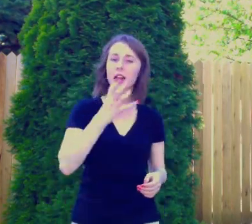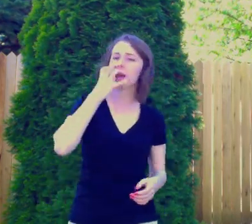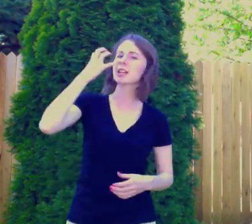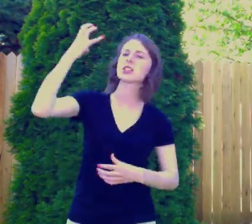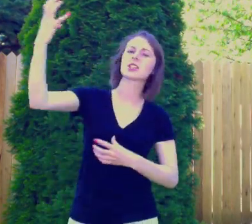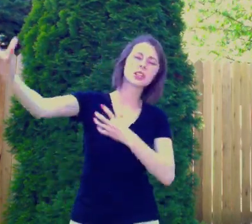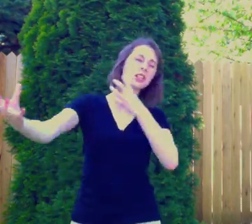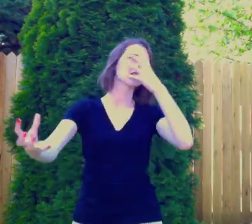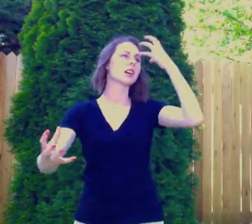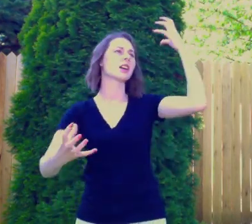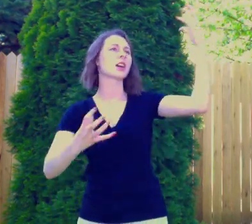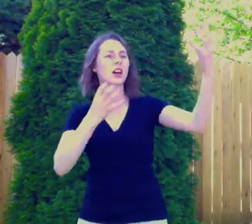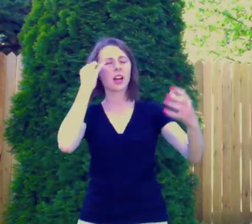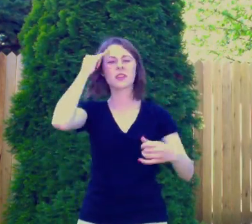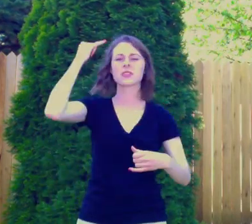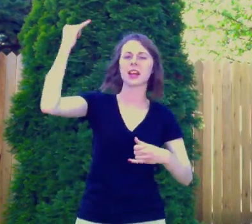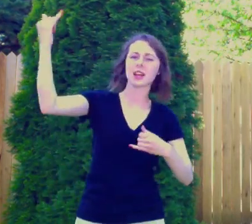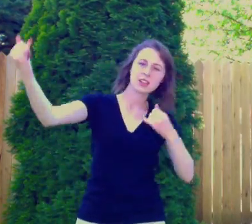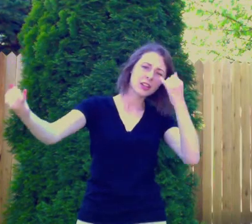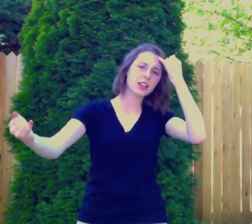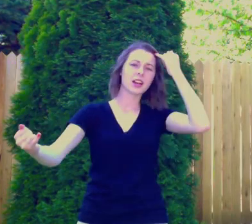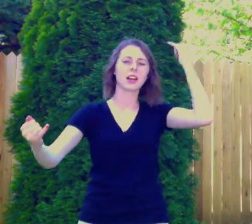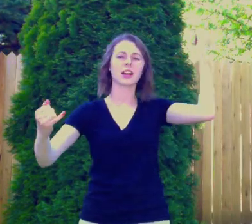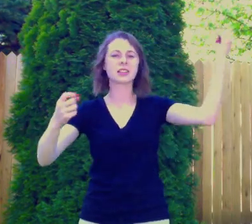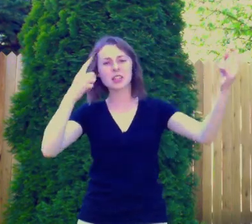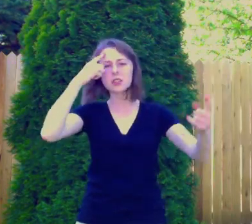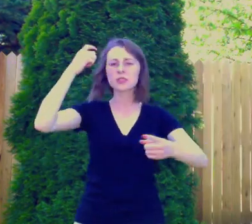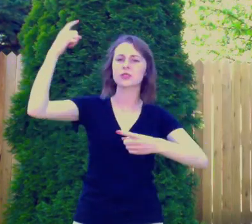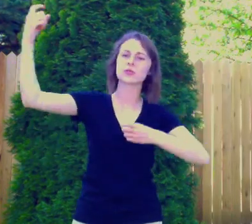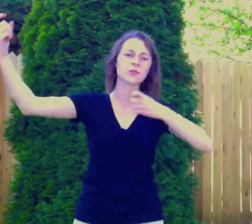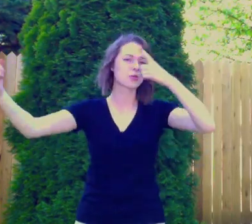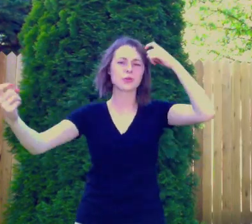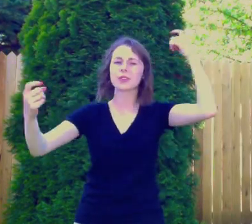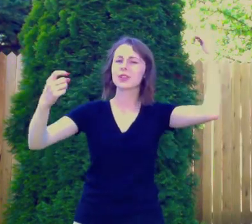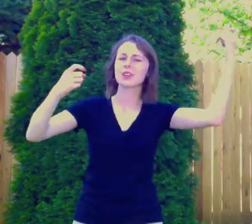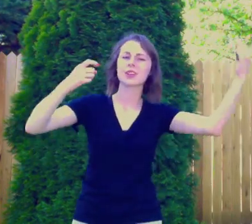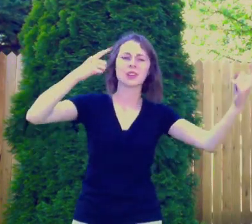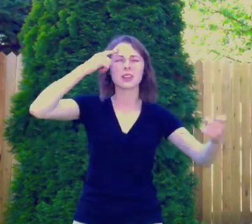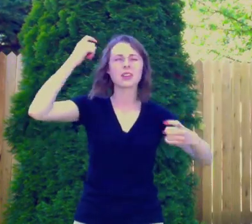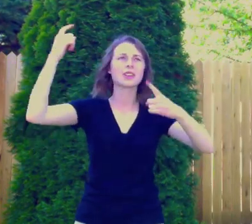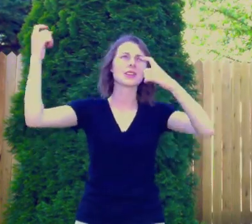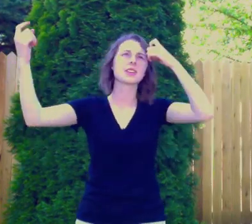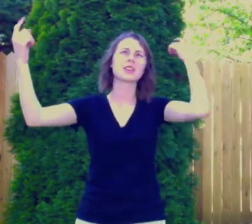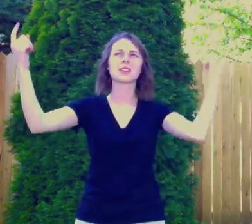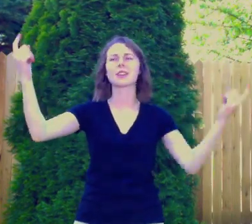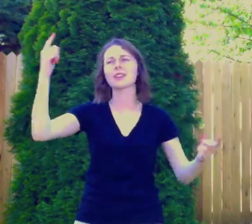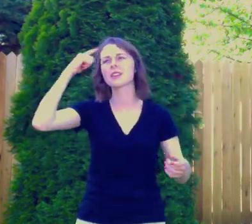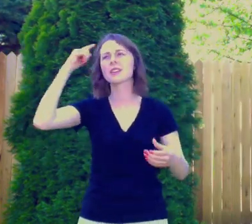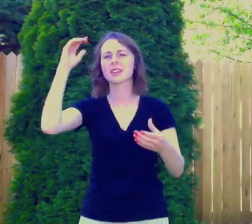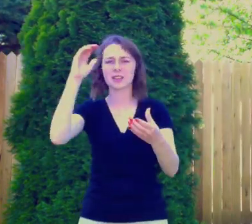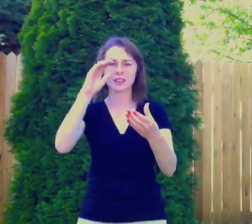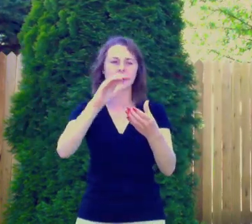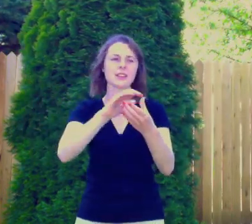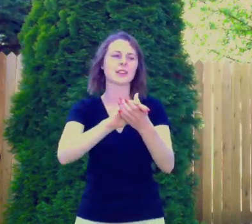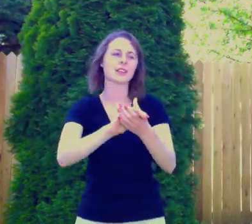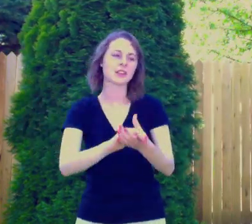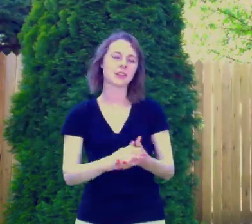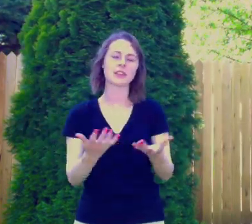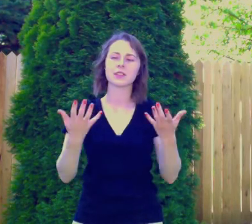Send it out so I can finally breathe in I